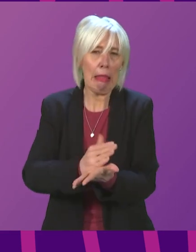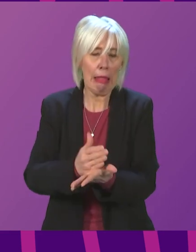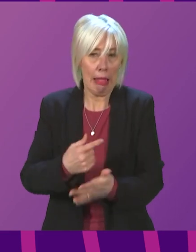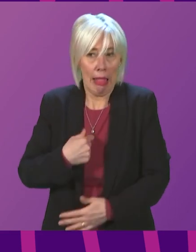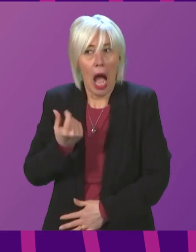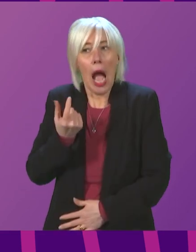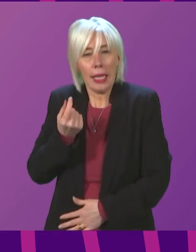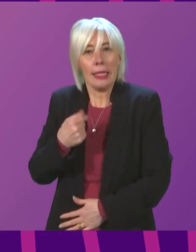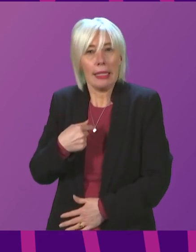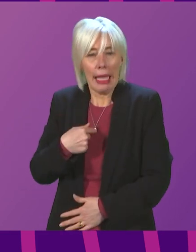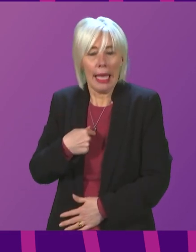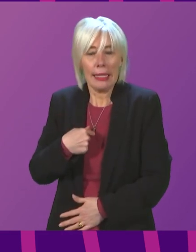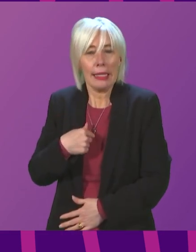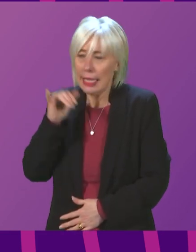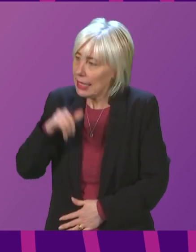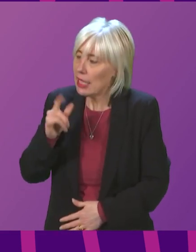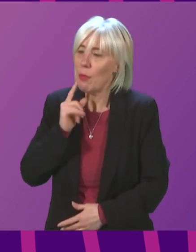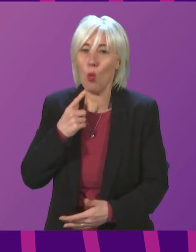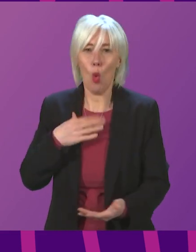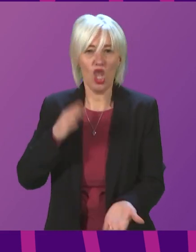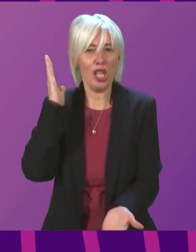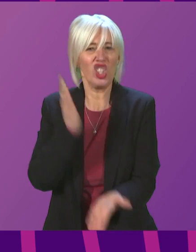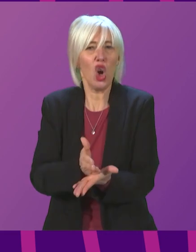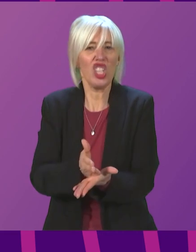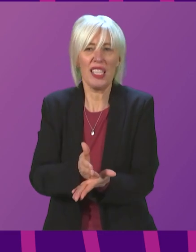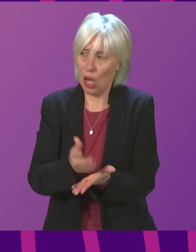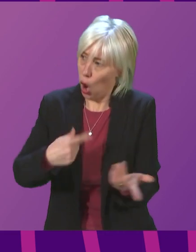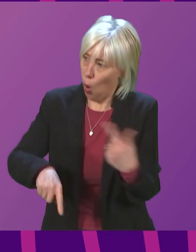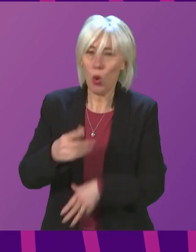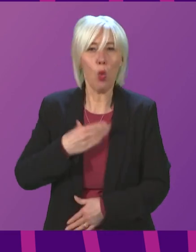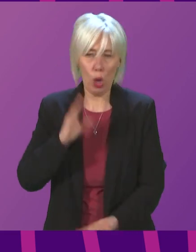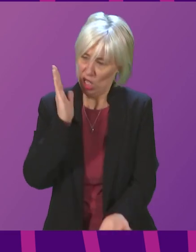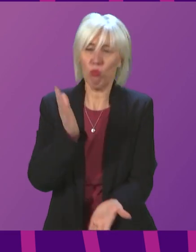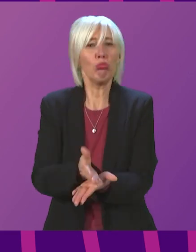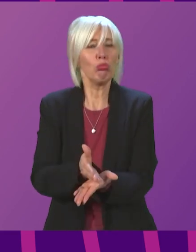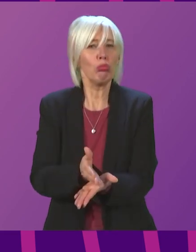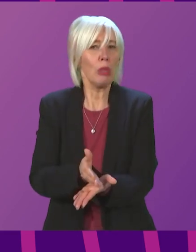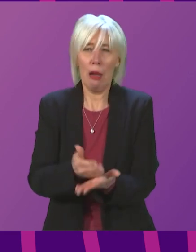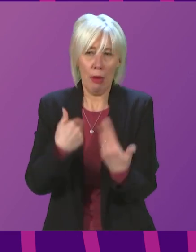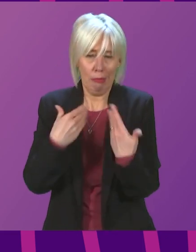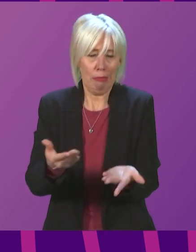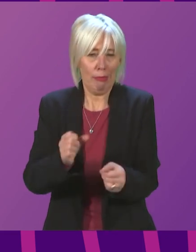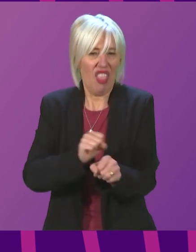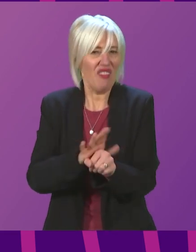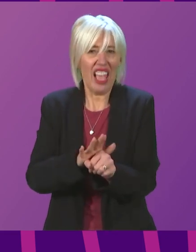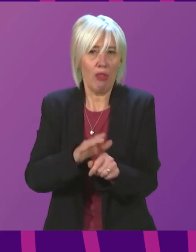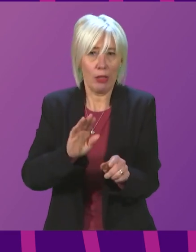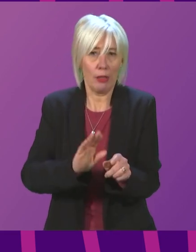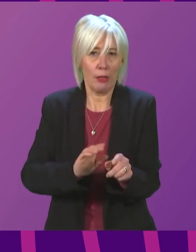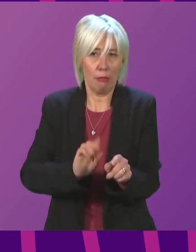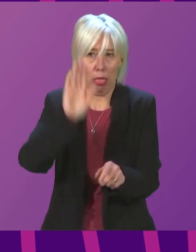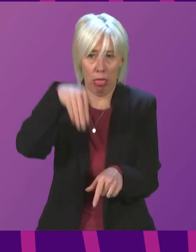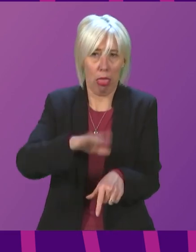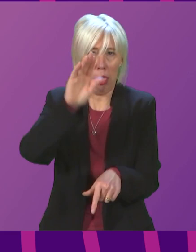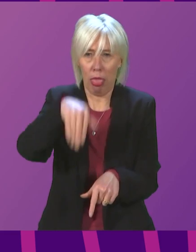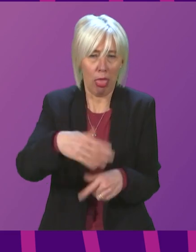the clamour for certainty. We all want certainty, but we are dealing with an unpredictable virus. Fixed trigger